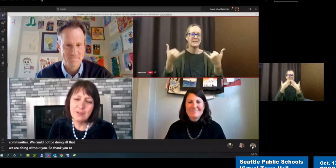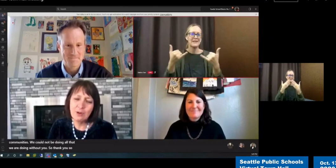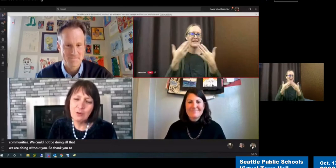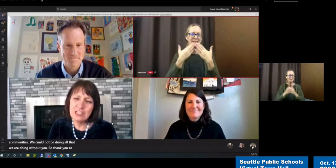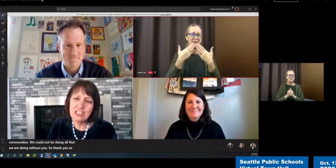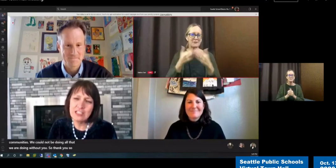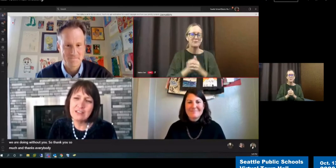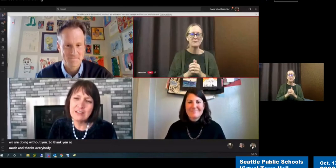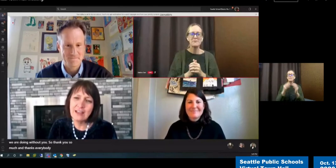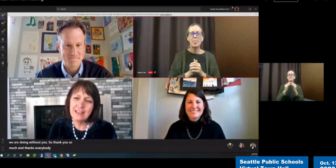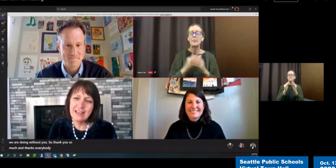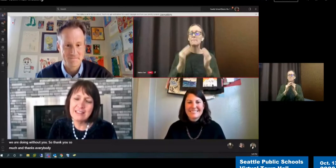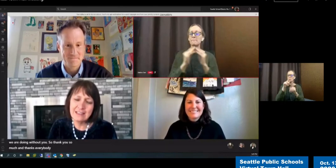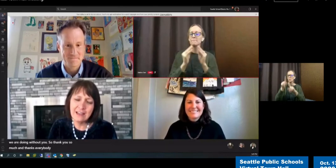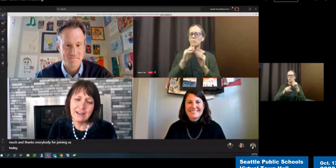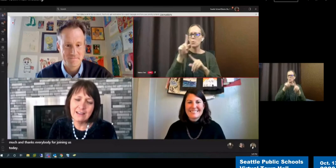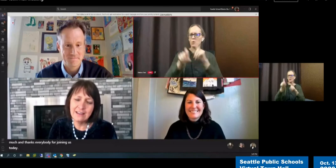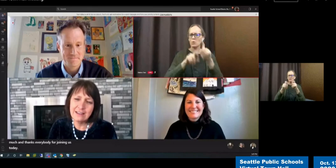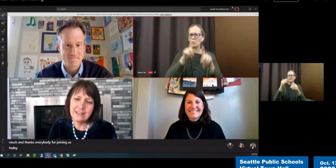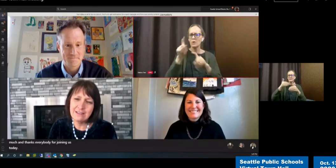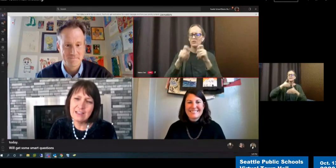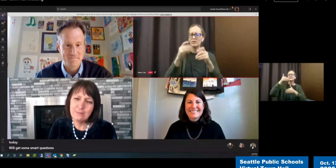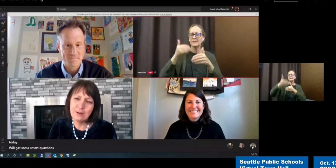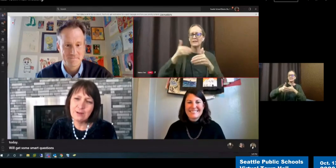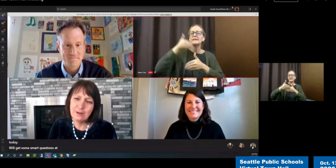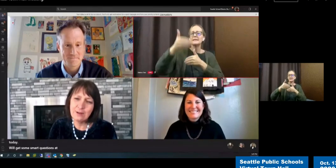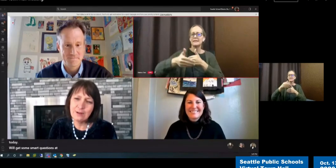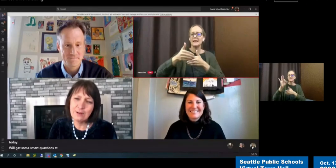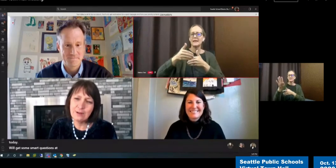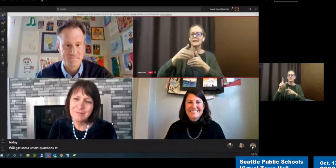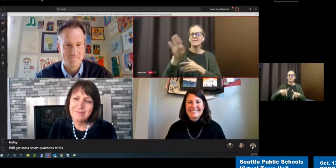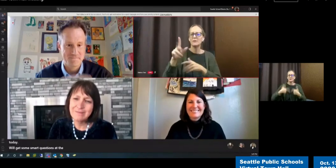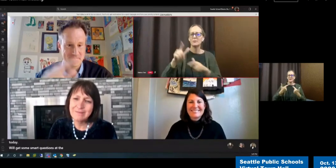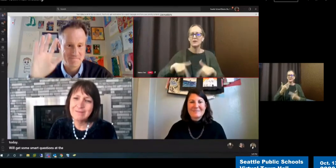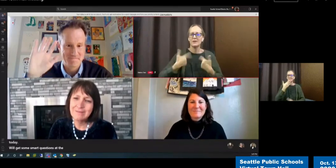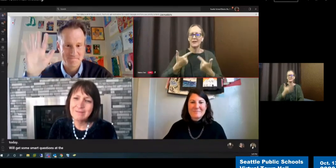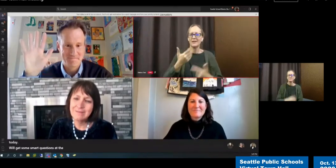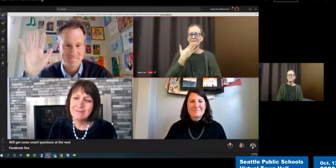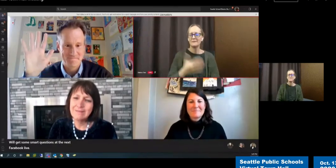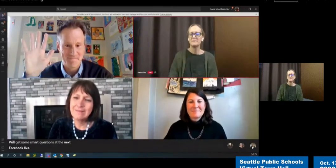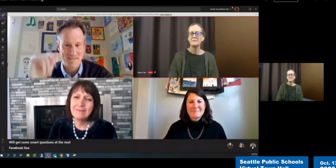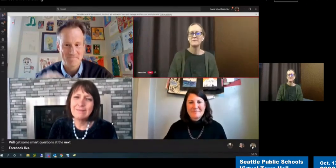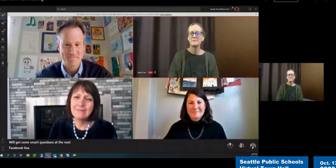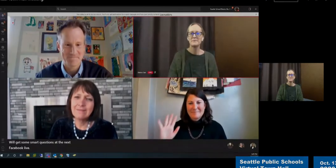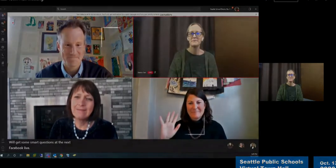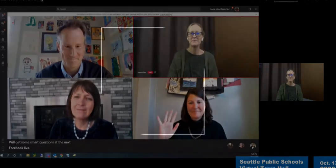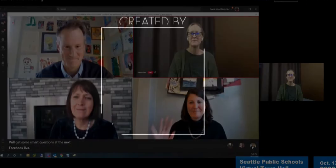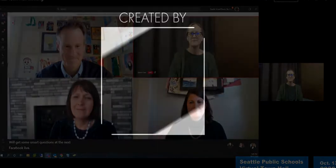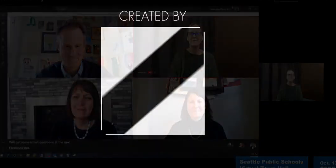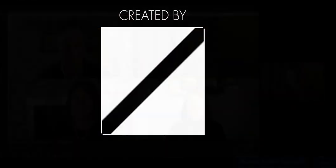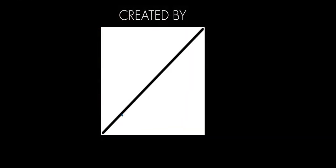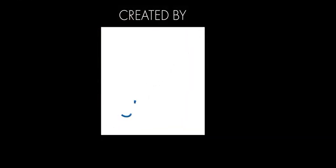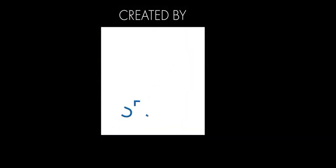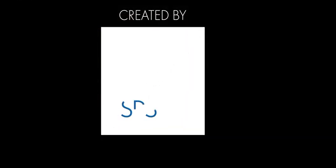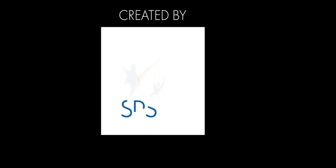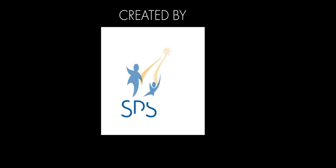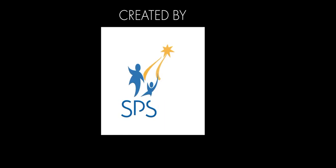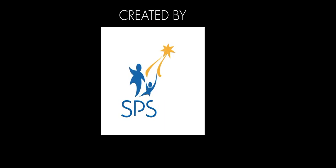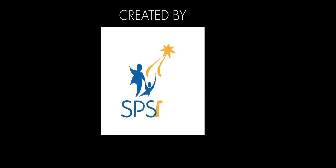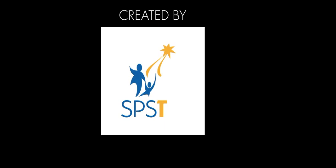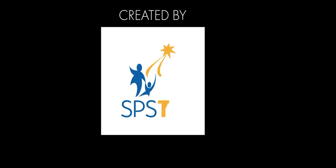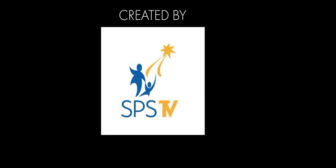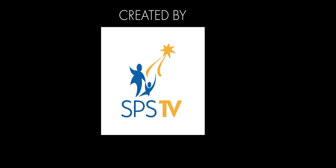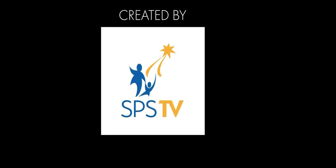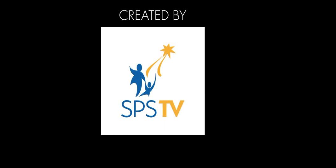um, some more questions at the next, uh, next Facebook live.-bye. .